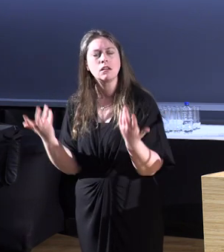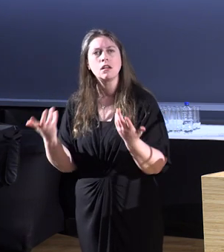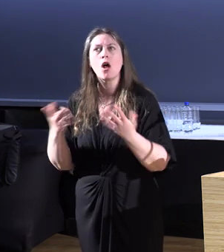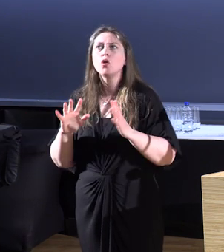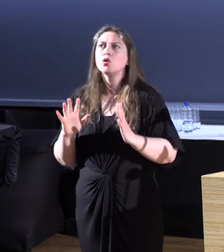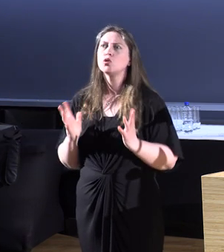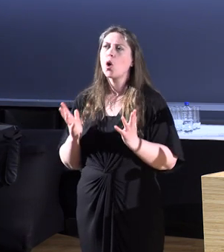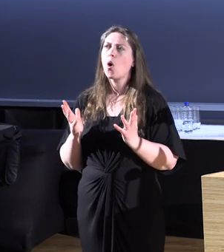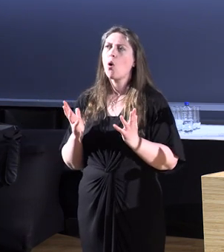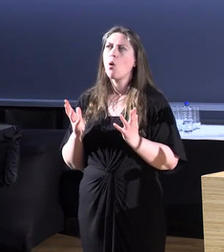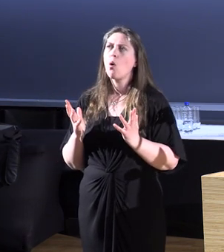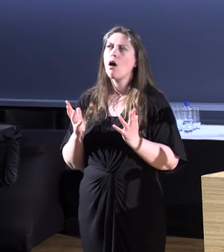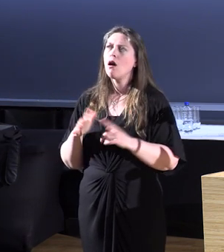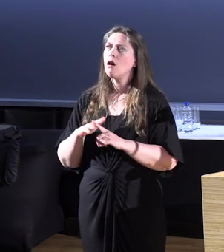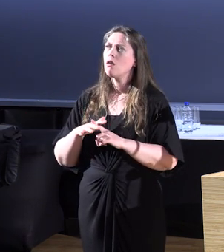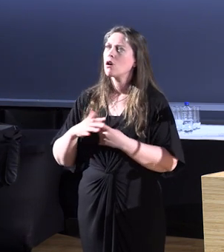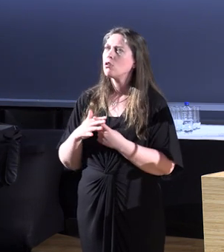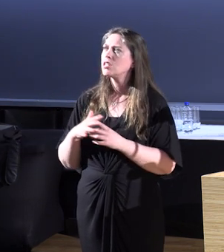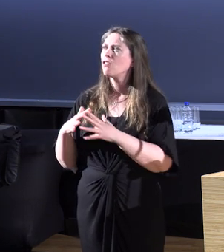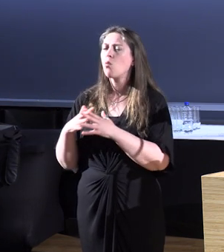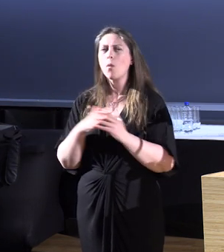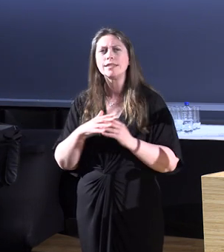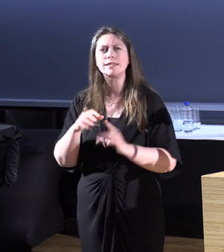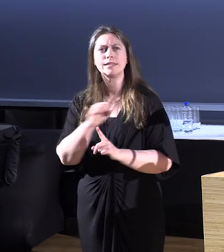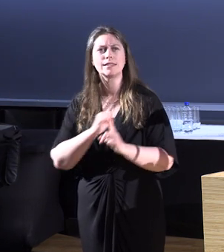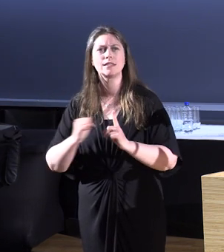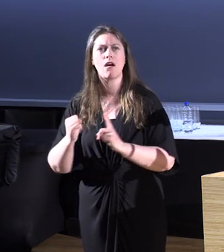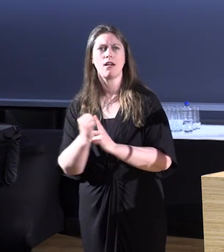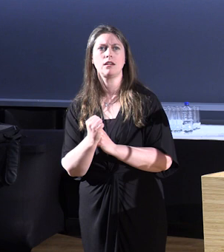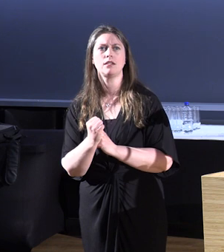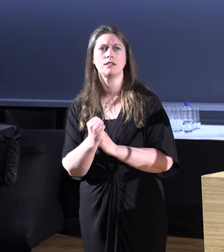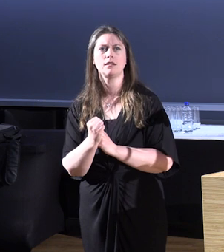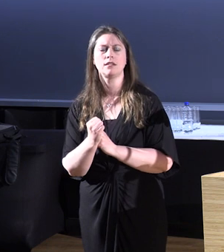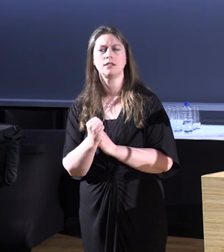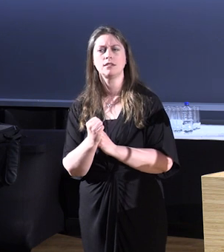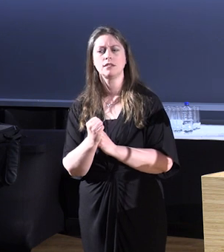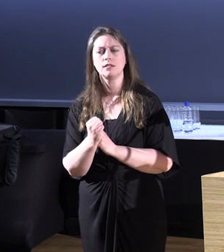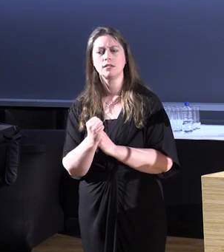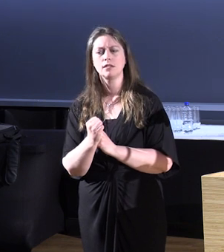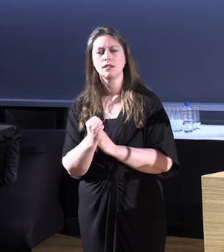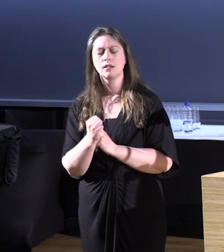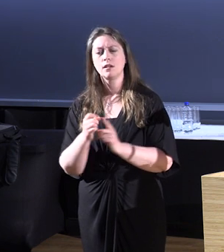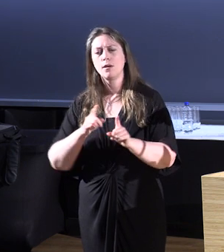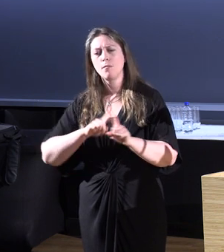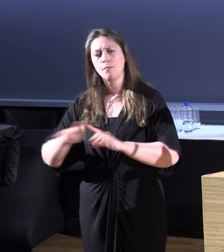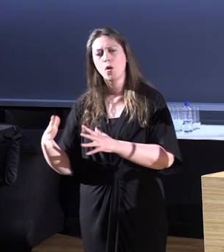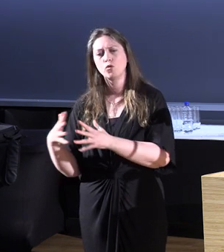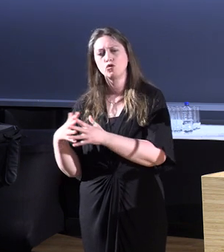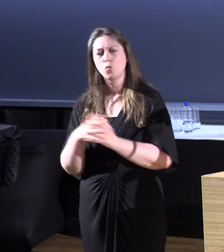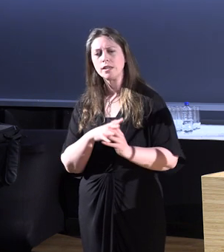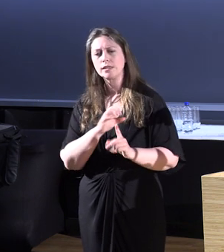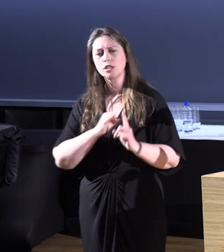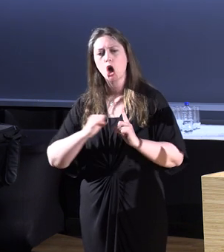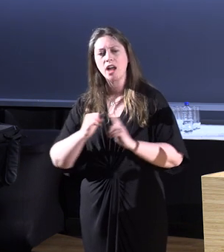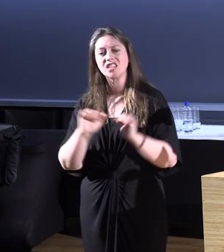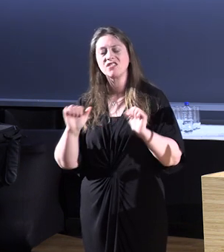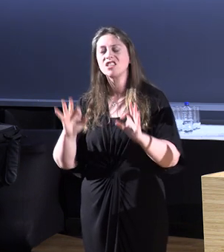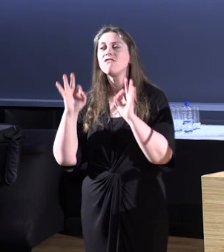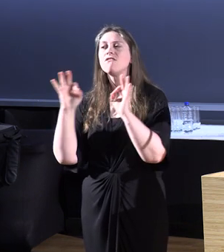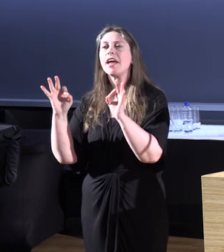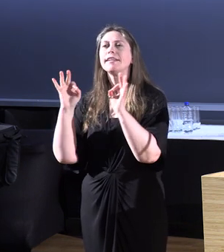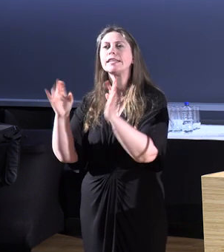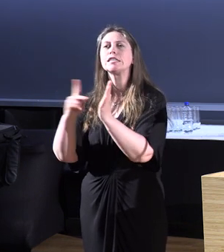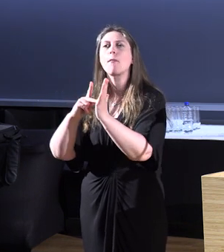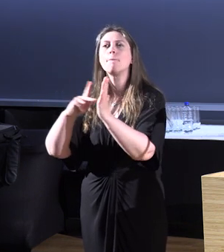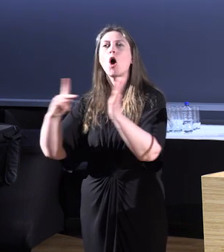the context of western societies most western societies have really really good policies